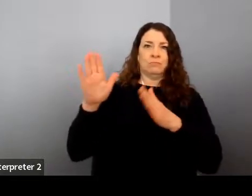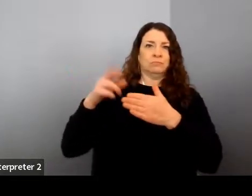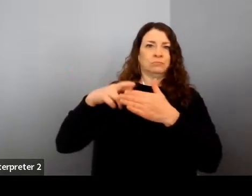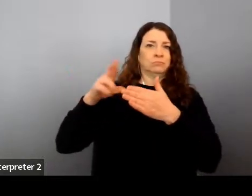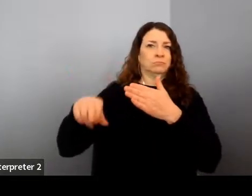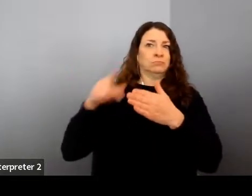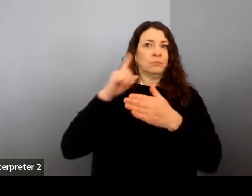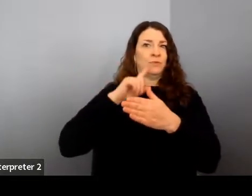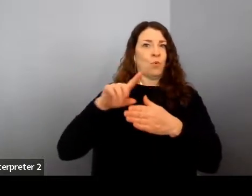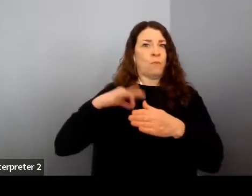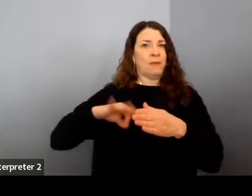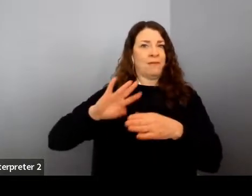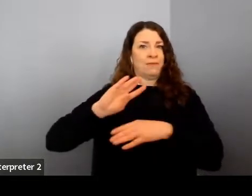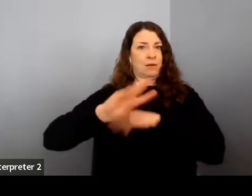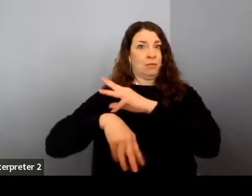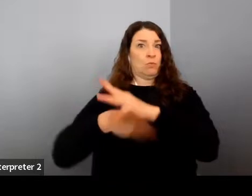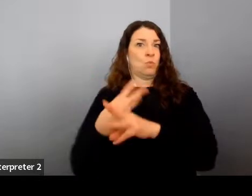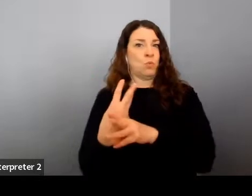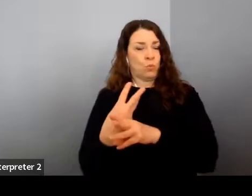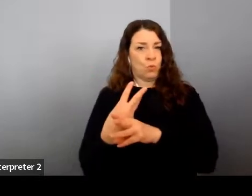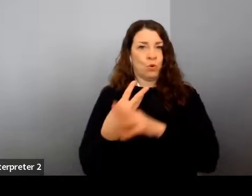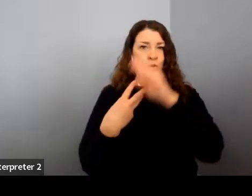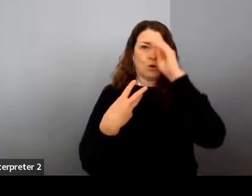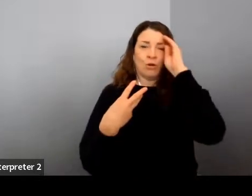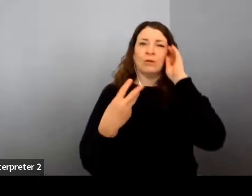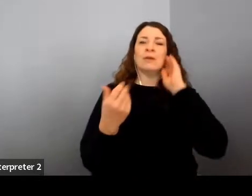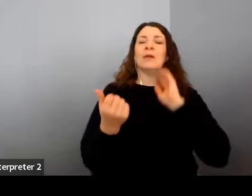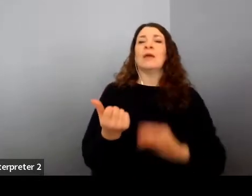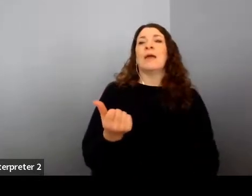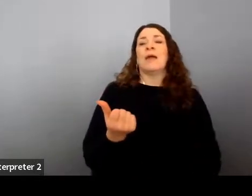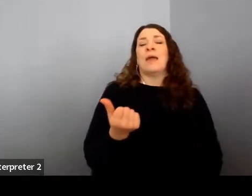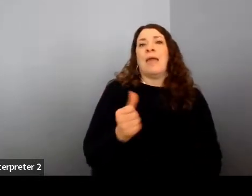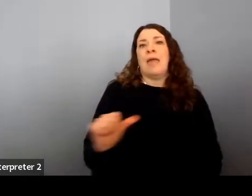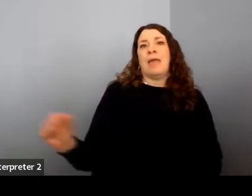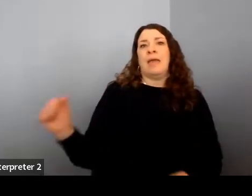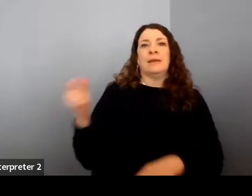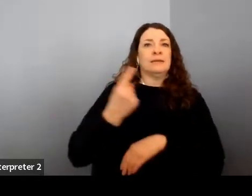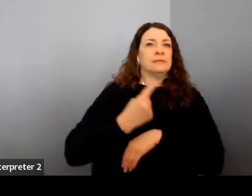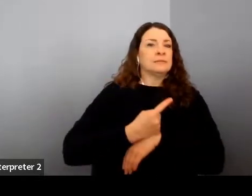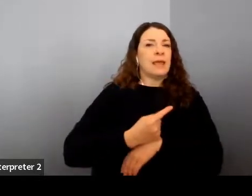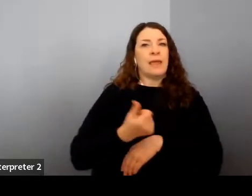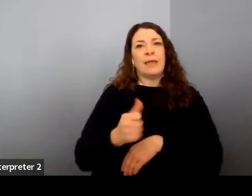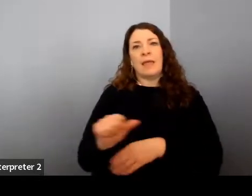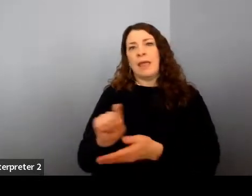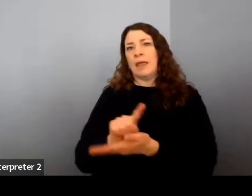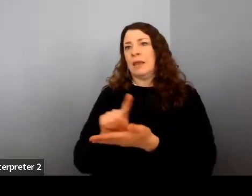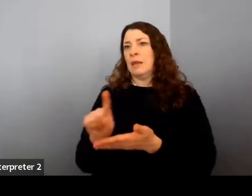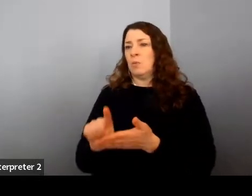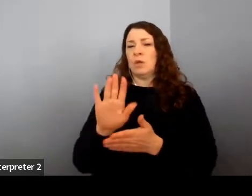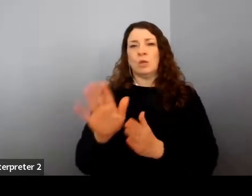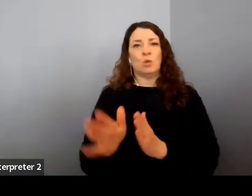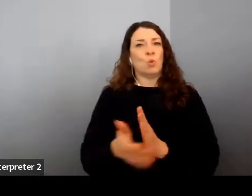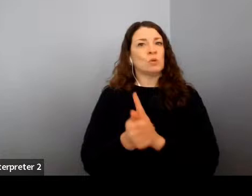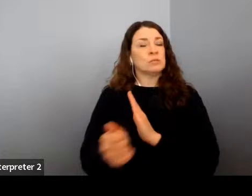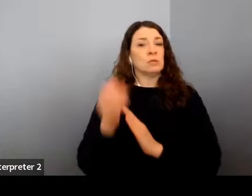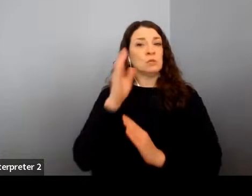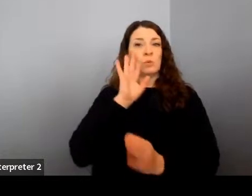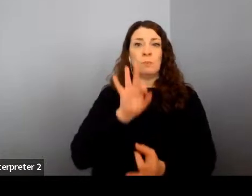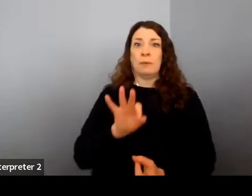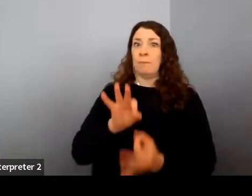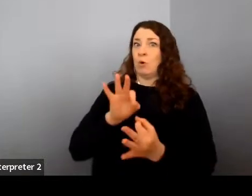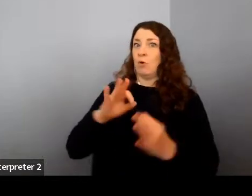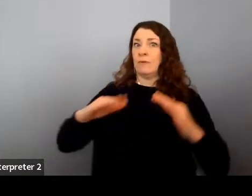unrealistic to expect that on any given day or any given week, the scales are going to be perfectly balanced,